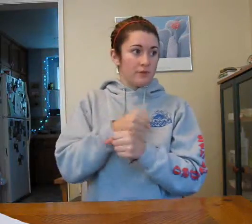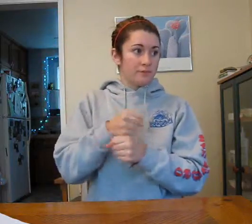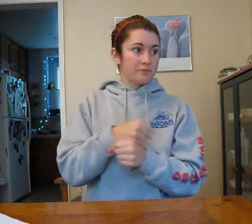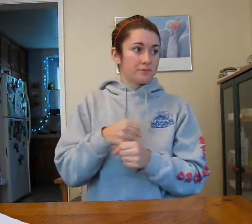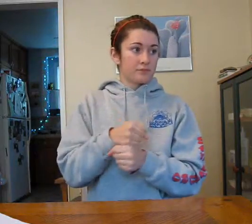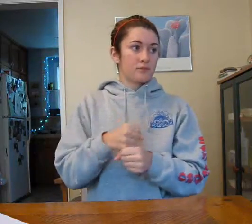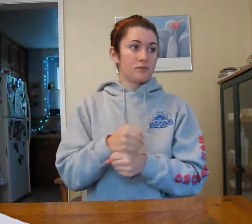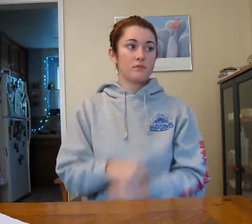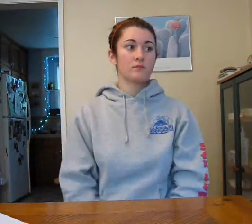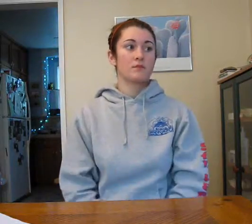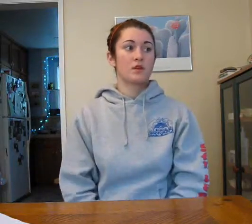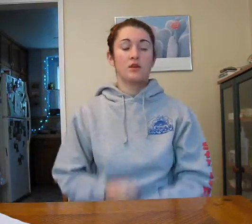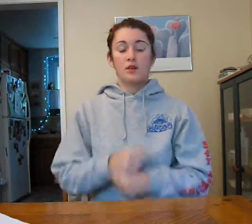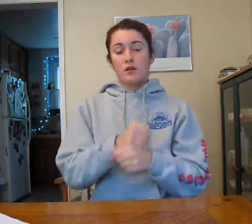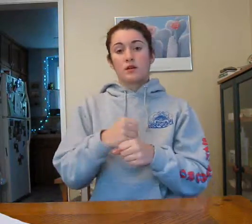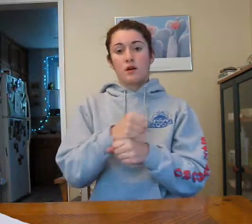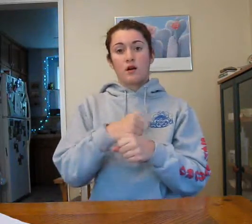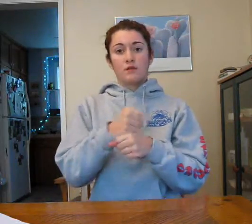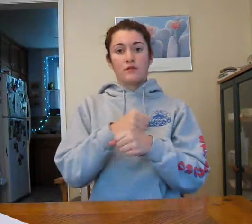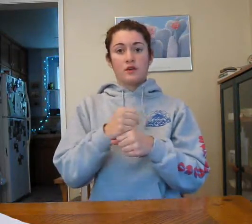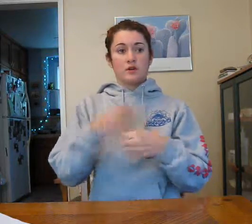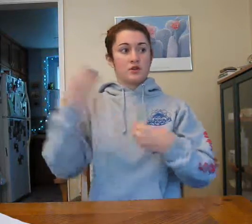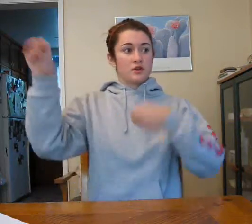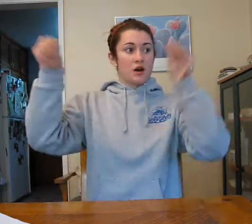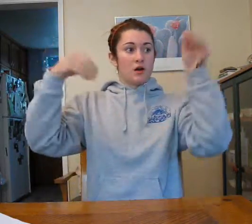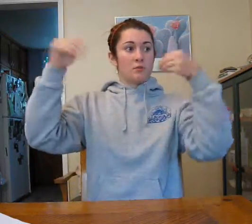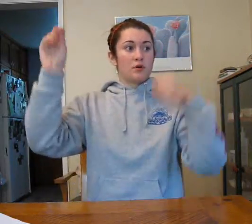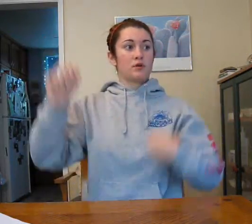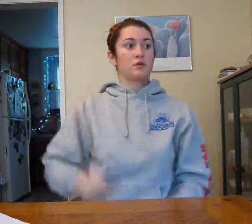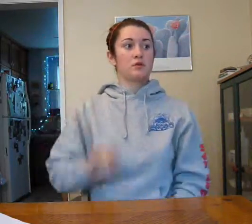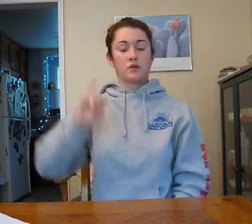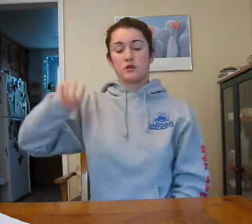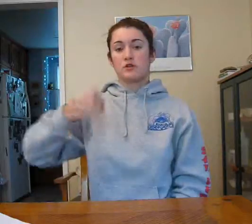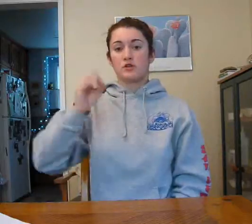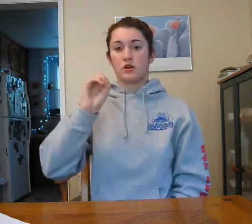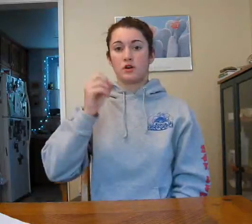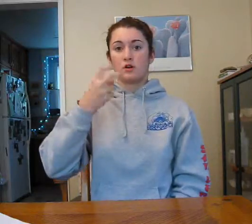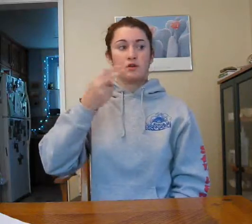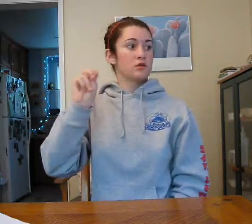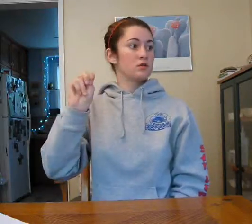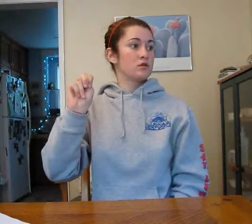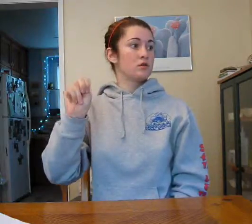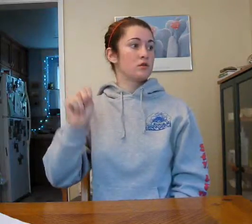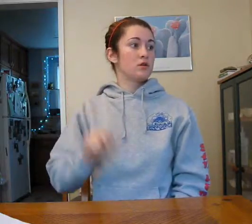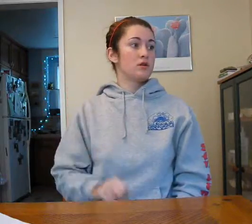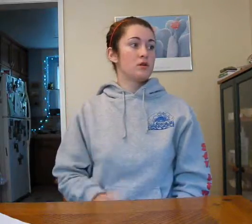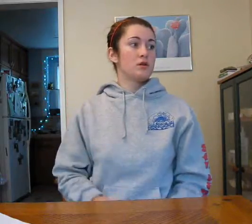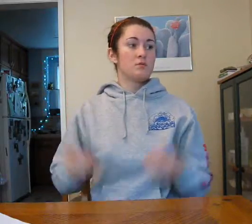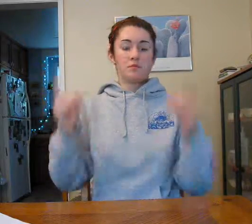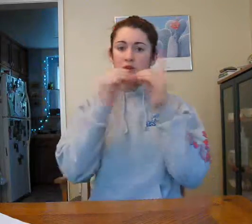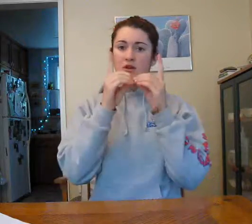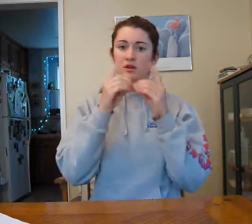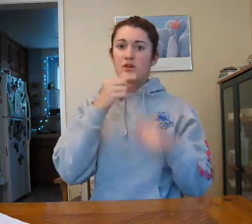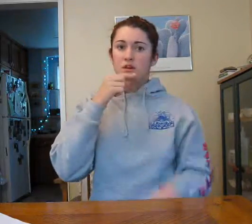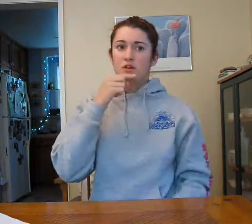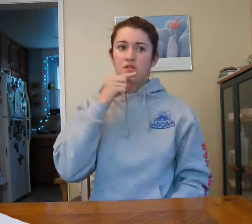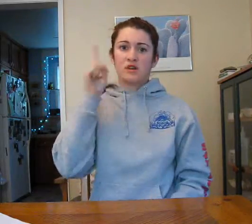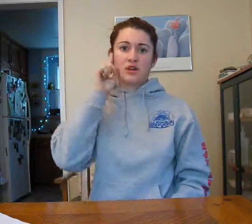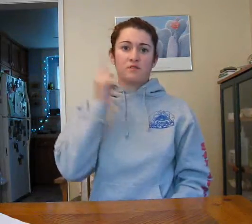Coffee, coffee shop, John meet deaf